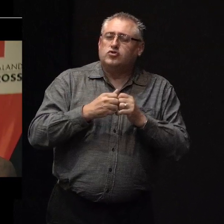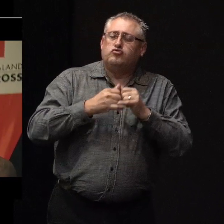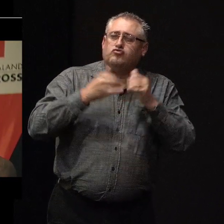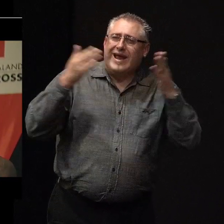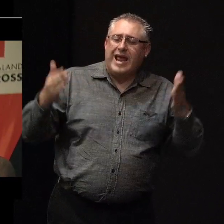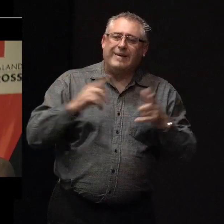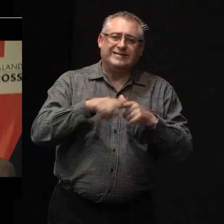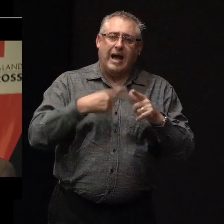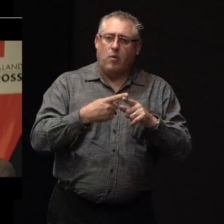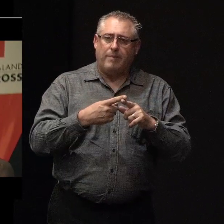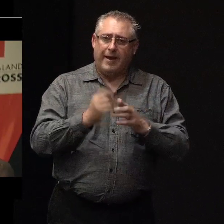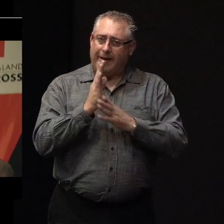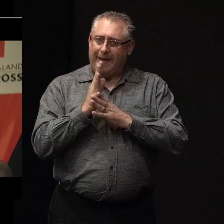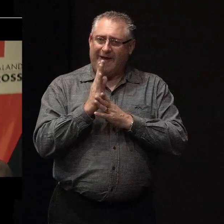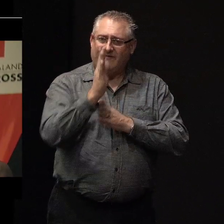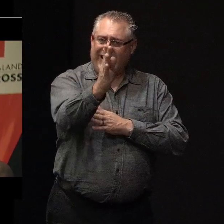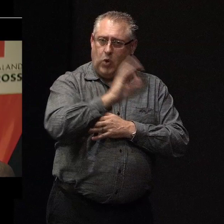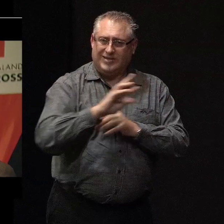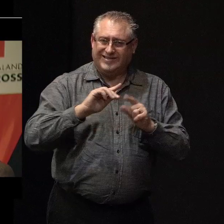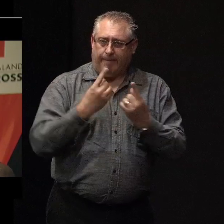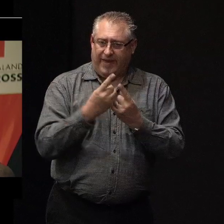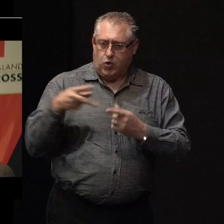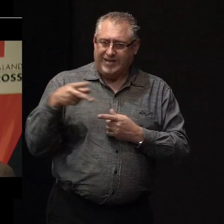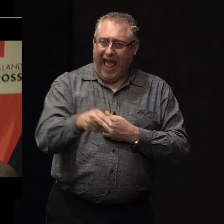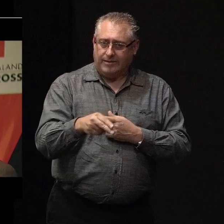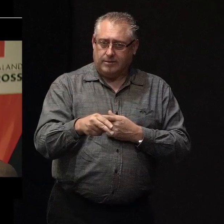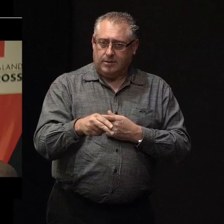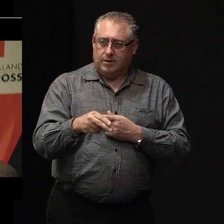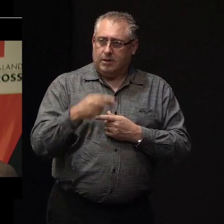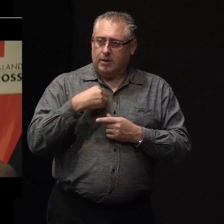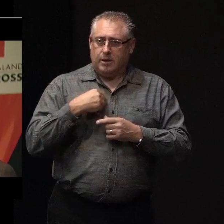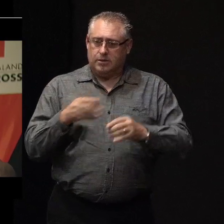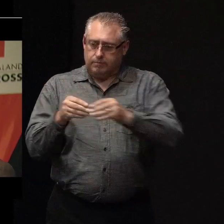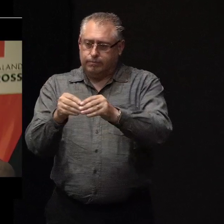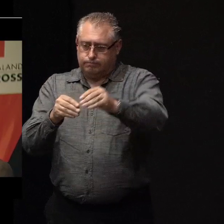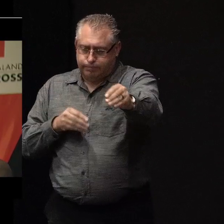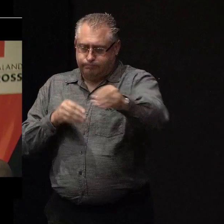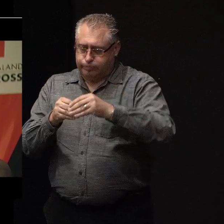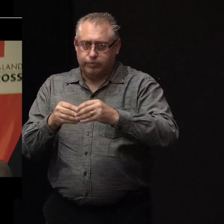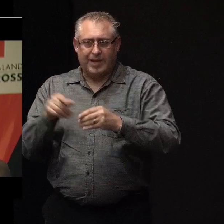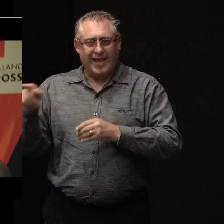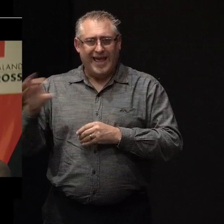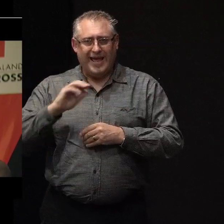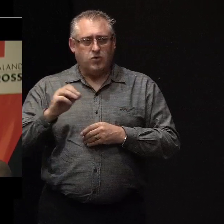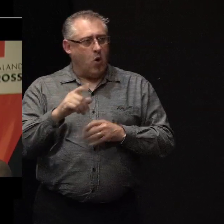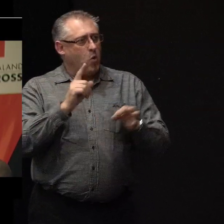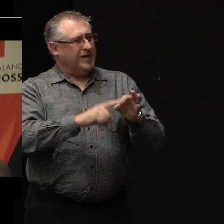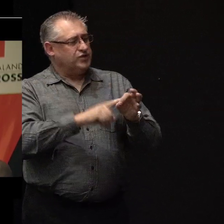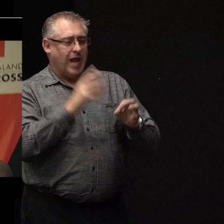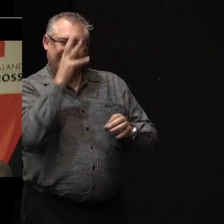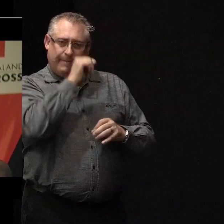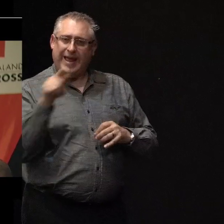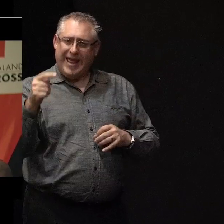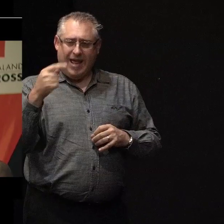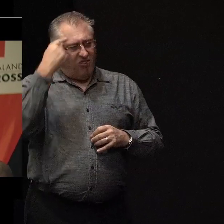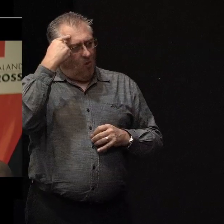not something you cut to remove stock. It's something that defines where the stock can go and where they can't. He hasn't questioned that assumption. He's thought